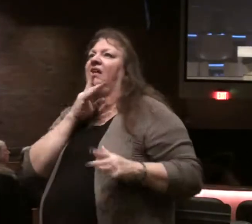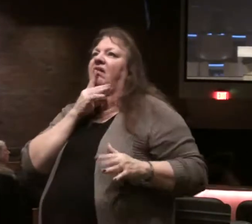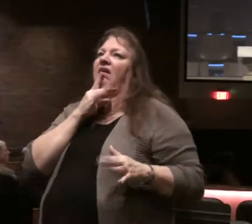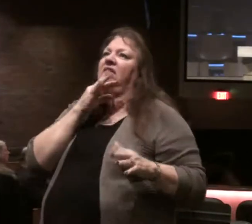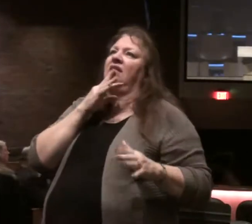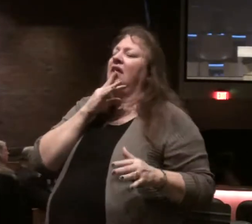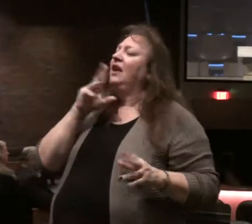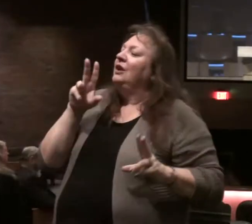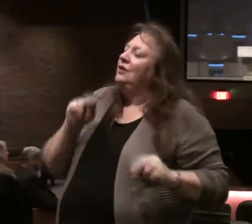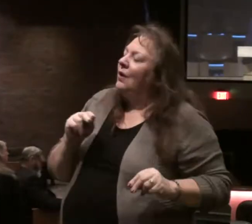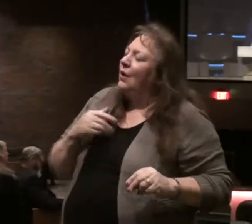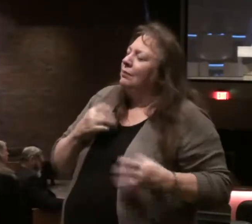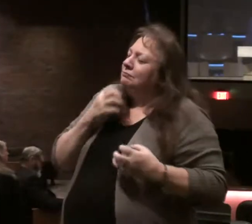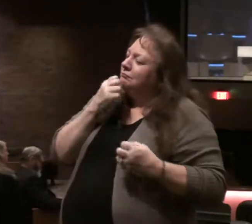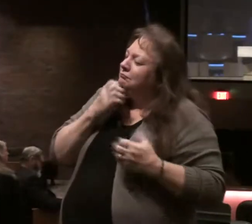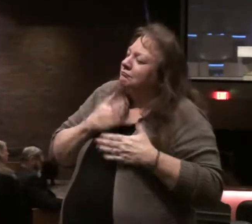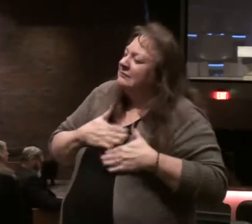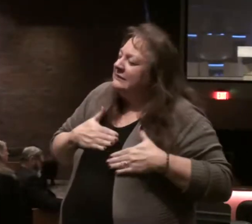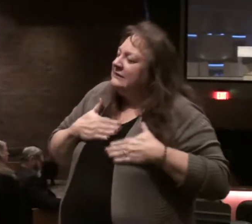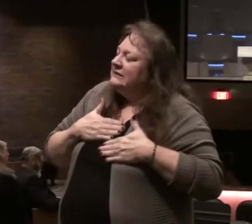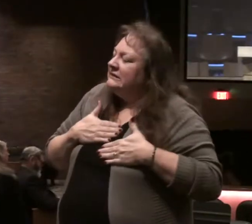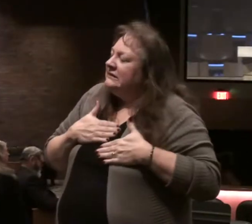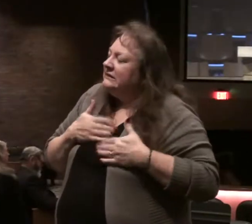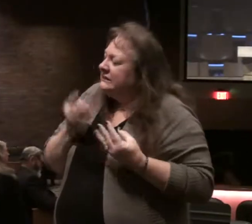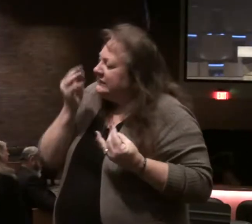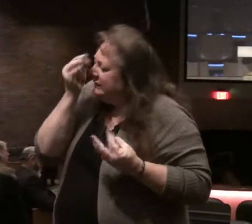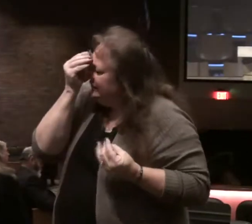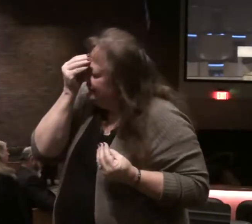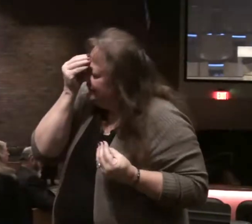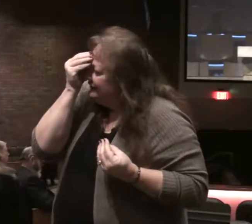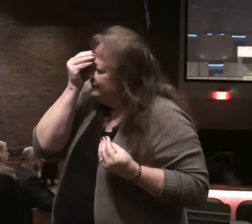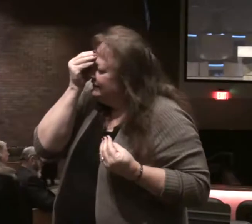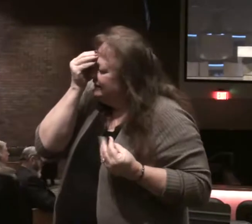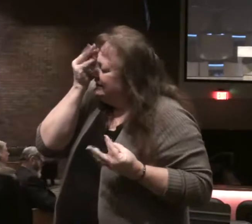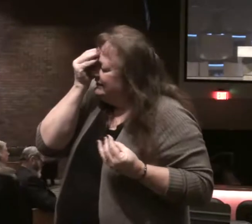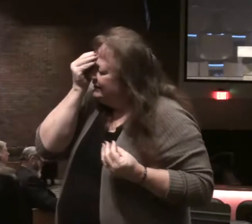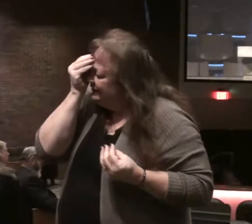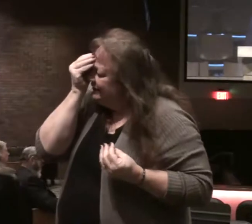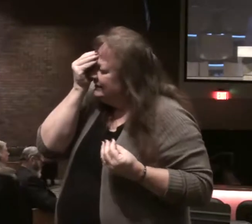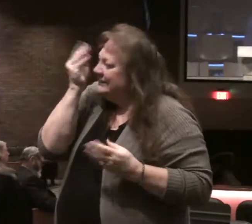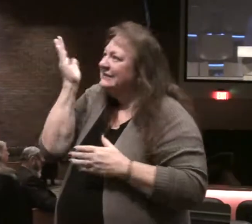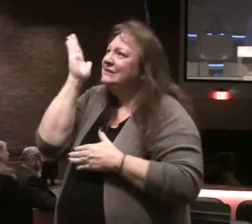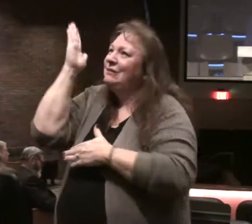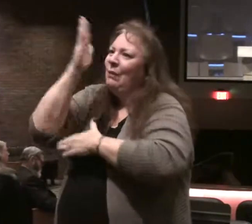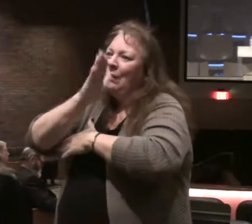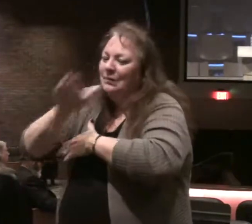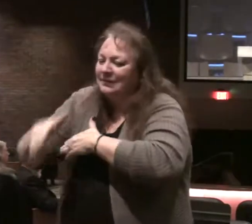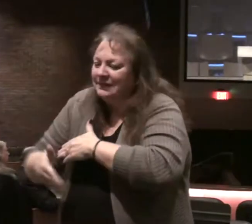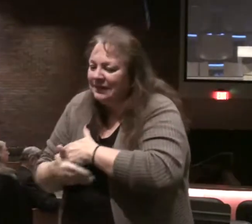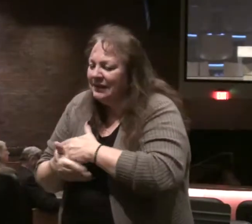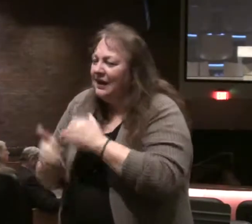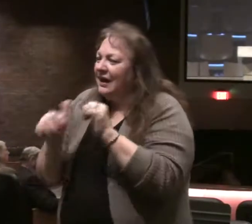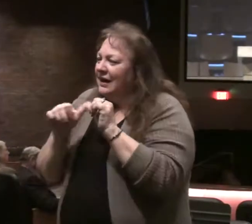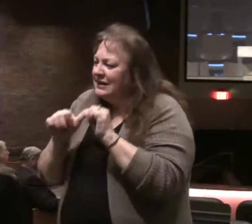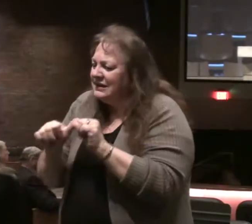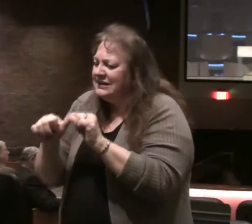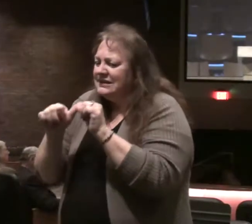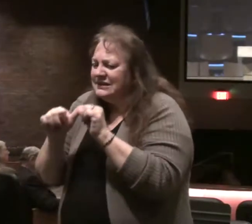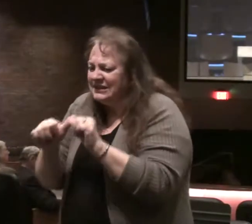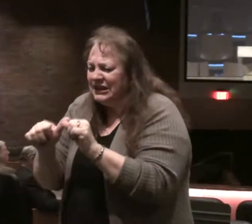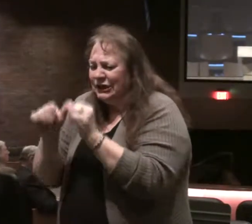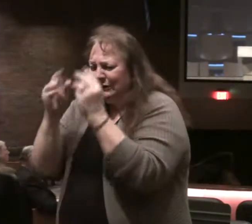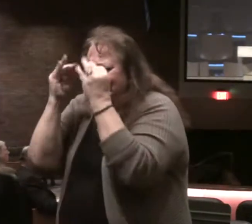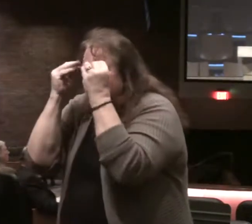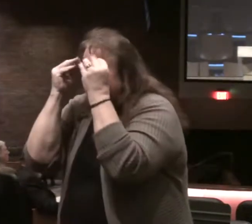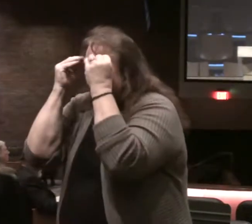It's a delight in it. Chew it over in verse 2 back in Psalm 1, meditate on it day and night. This is the continual driving